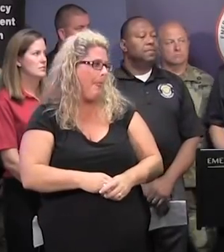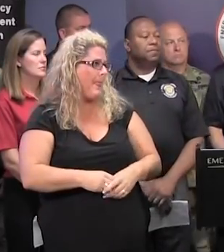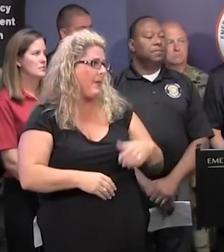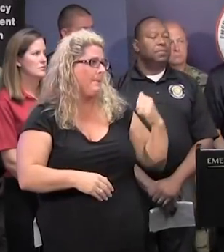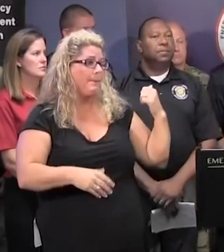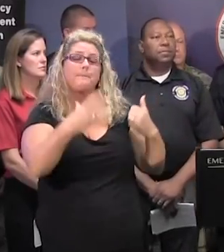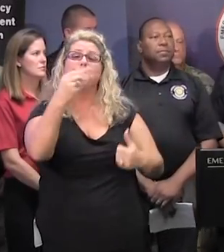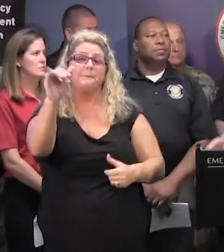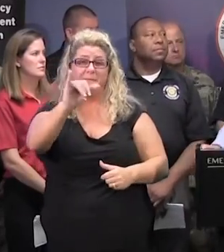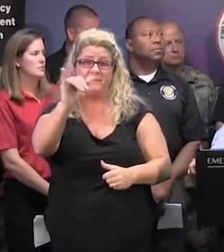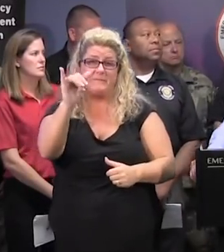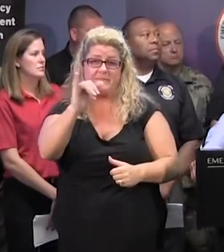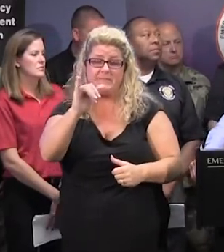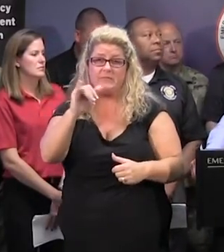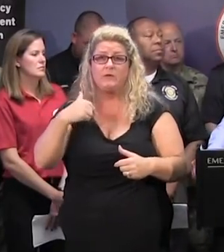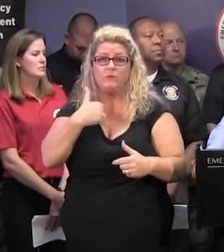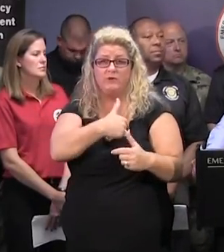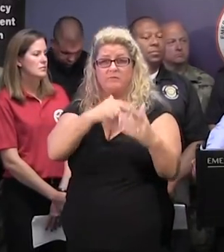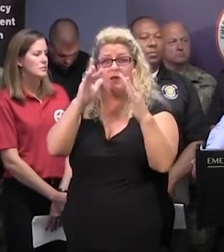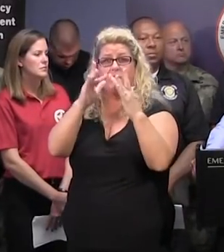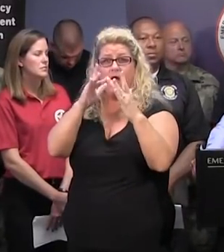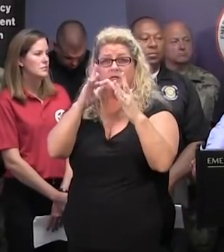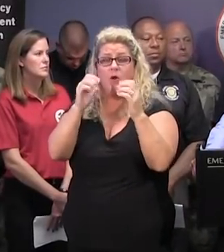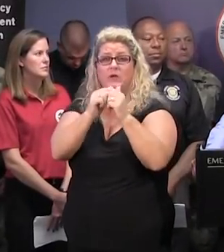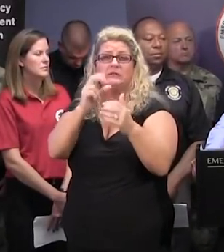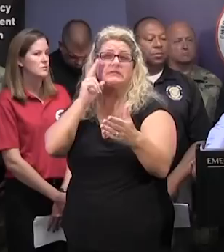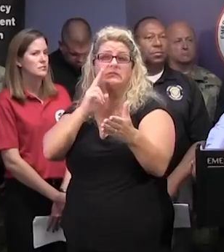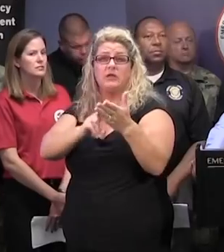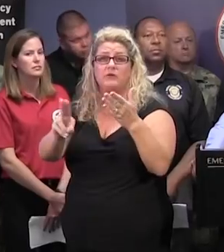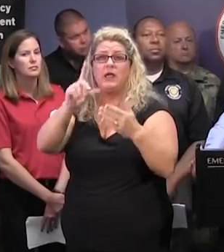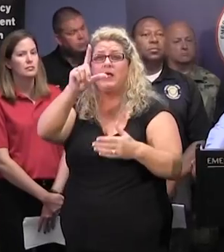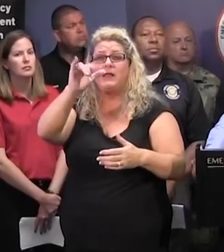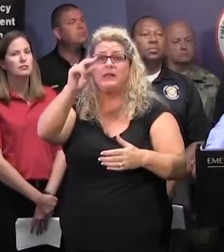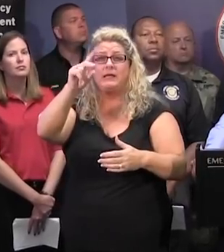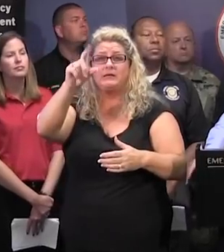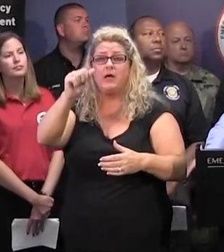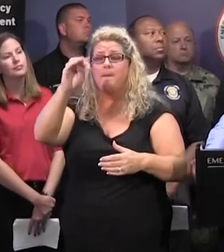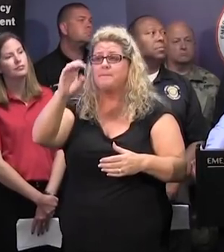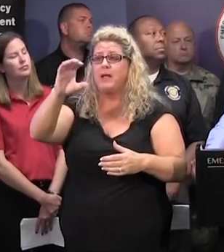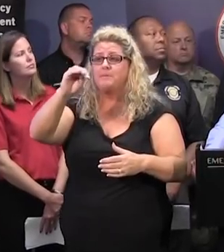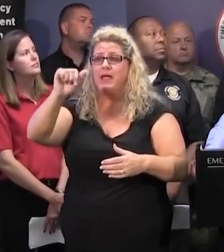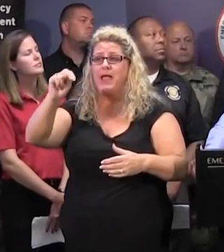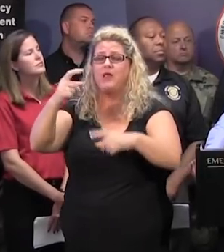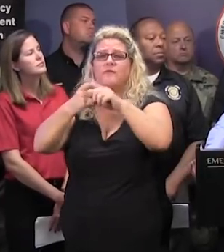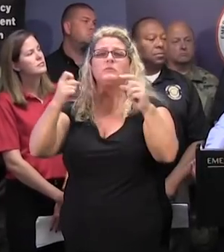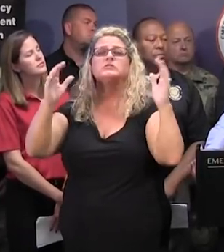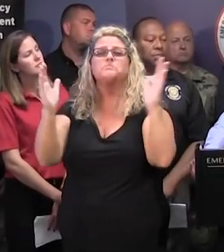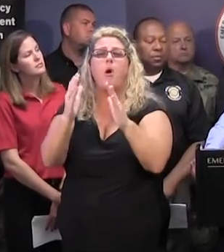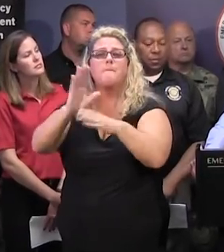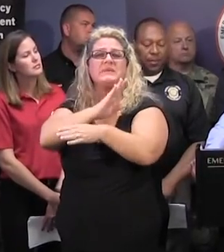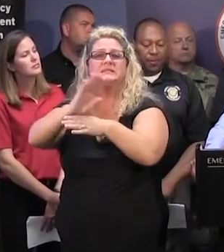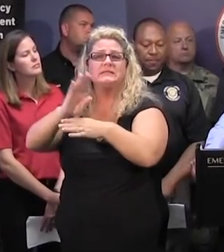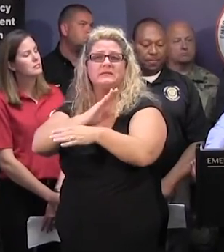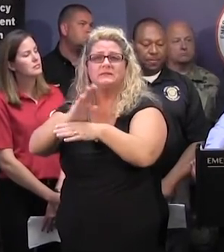And in that vein, we've also been in contact with Secretary Linda McMahon of the Small Business Administration, and they